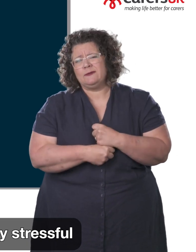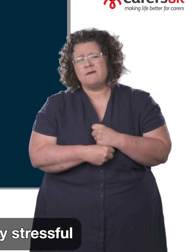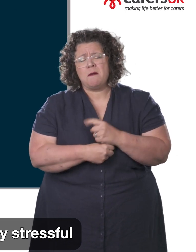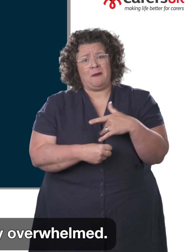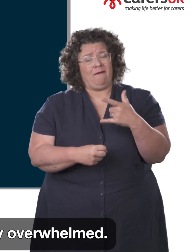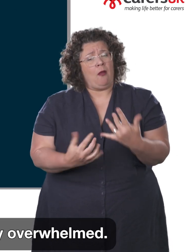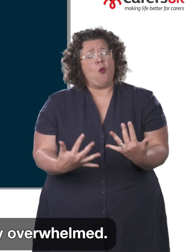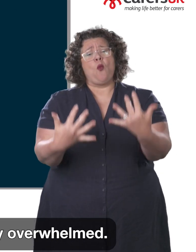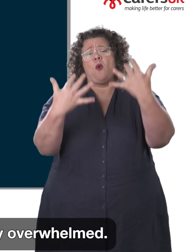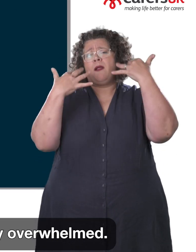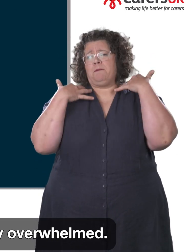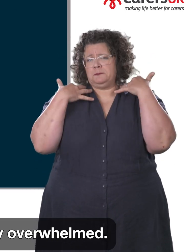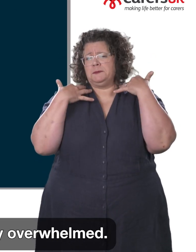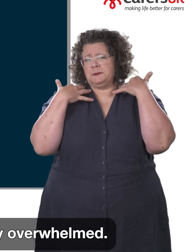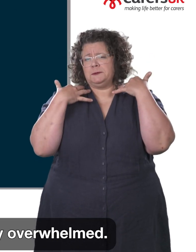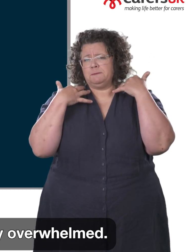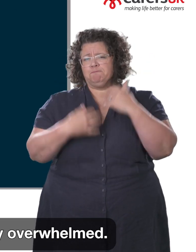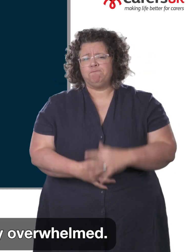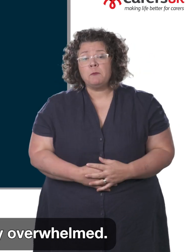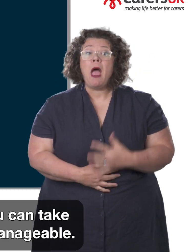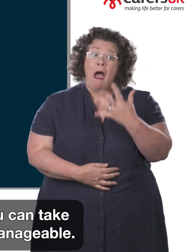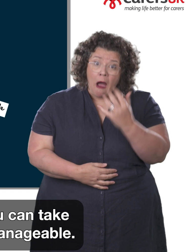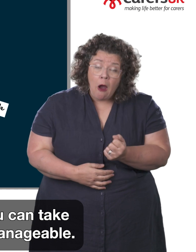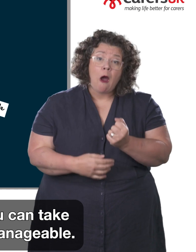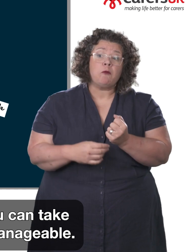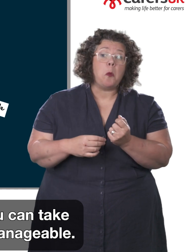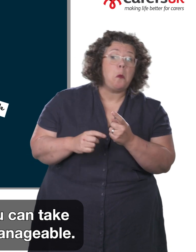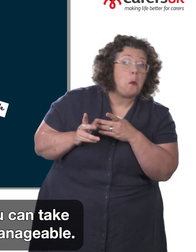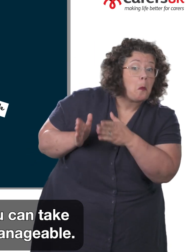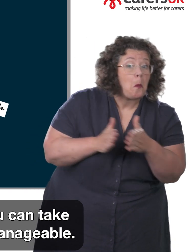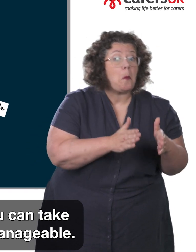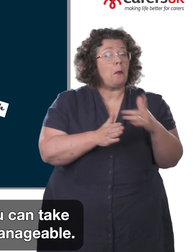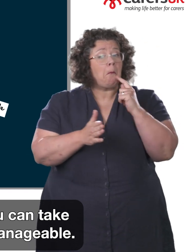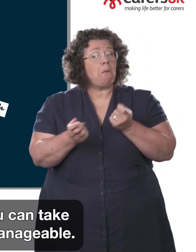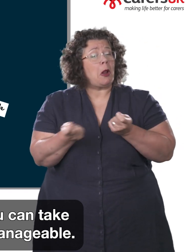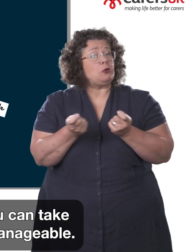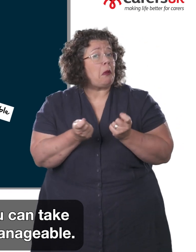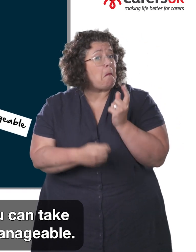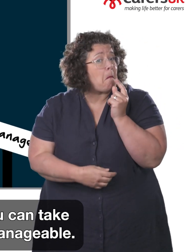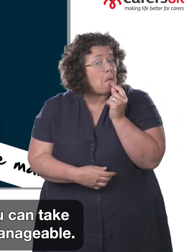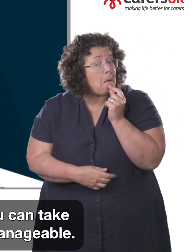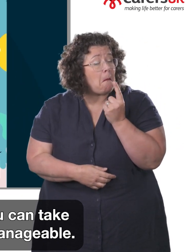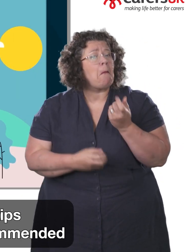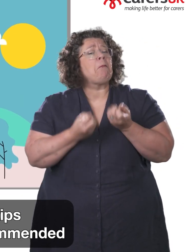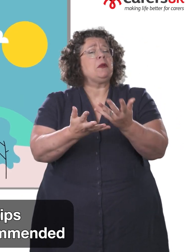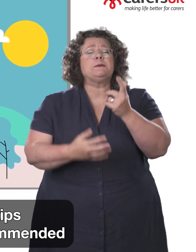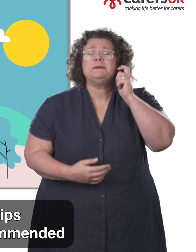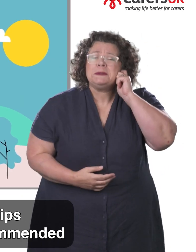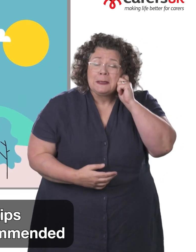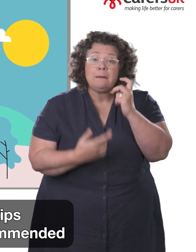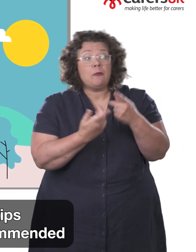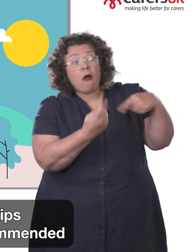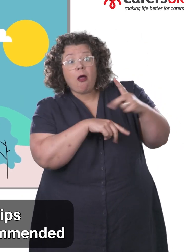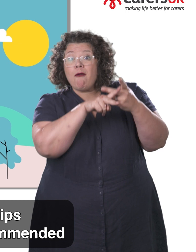stressful and you may feel completely overwhelmed, but there are steps you can take to make things more manageable. Here are some